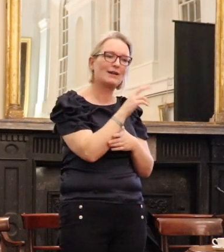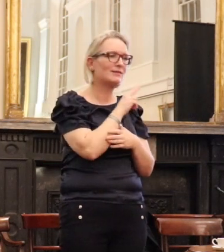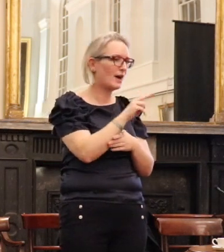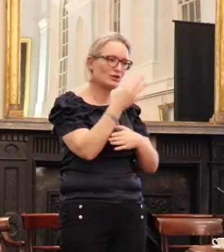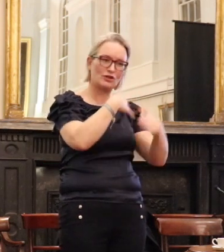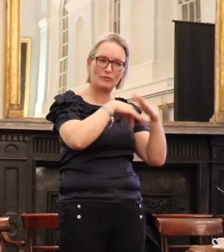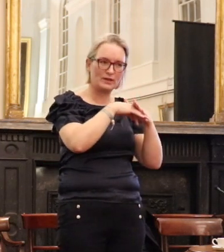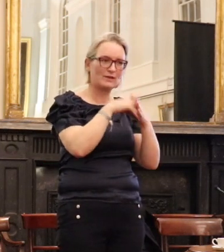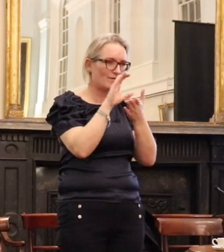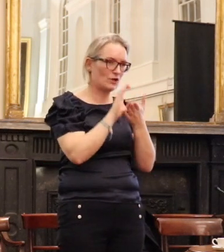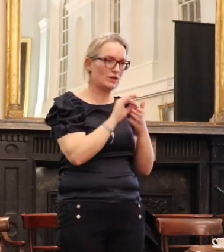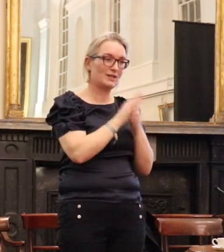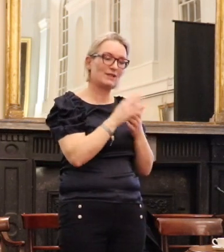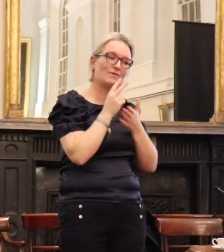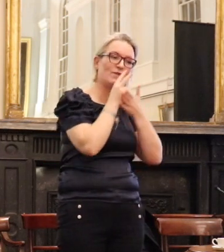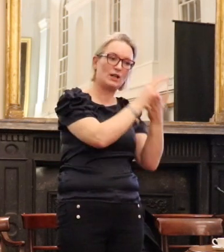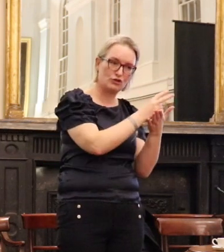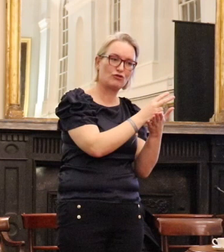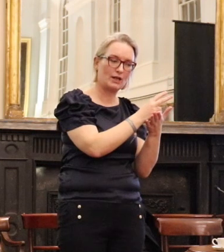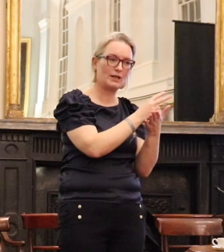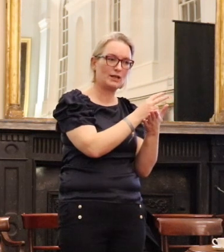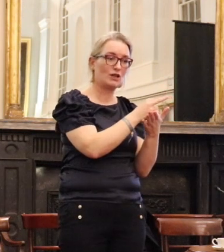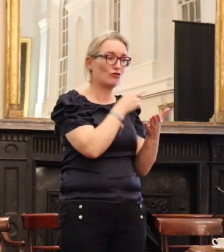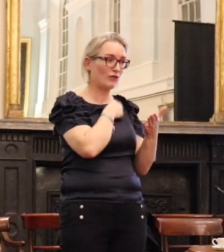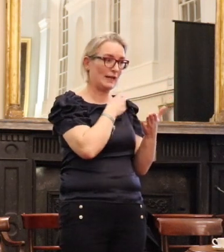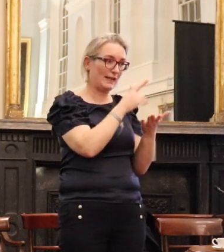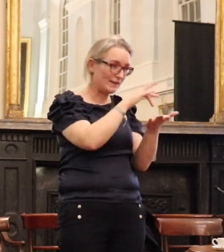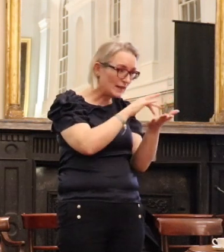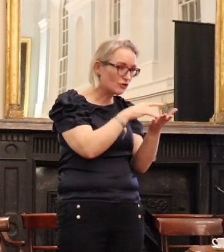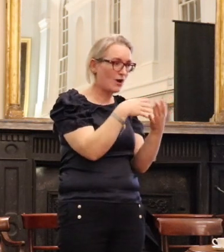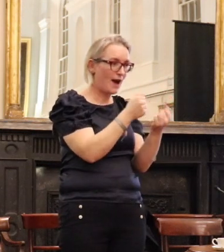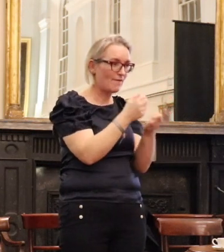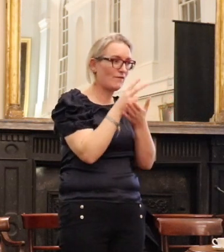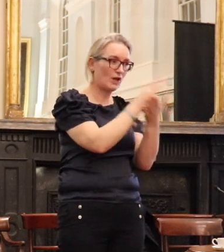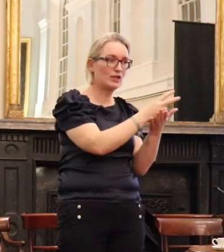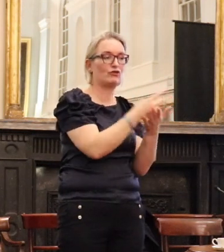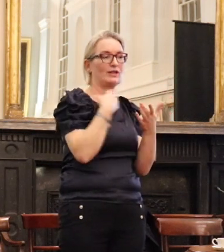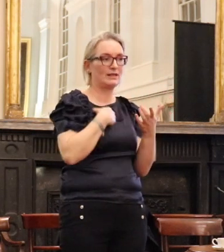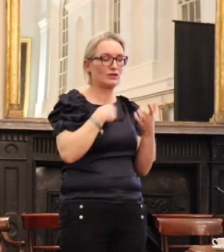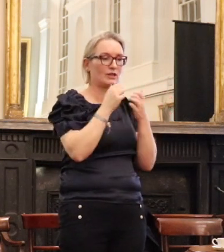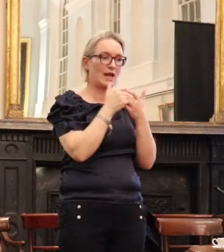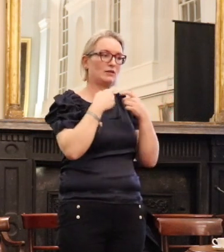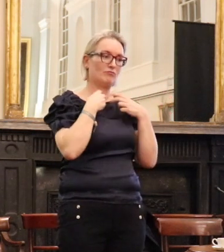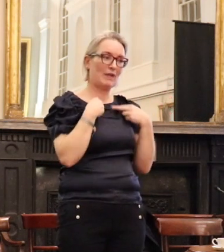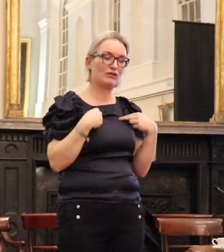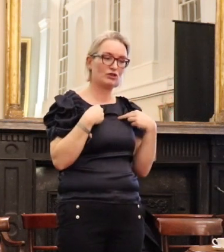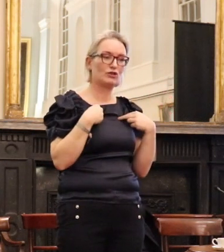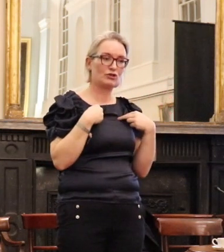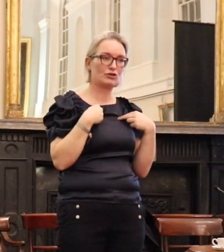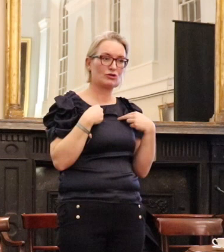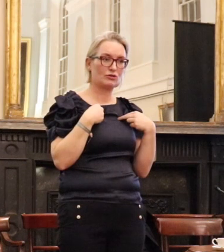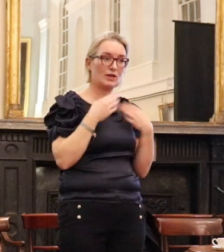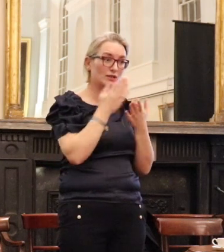organisation, and it is, and has at its core, volunteers, visitors and barristers, who give up their time to provide advice and sometimes representation